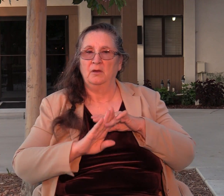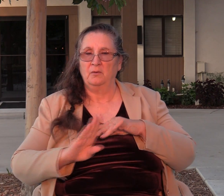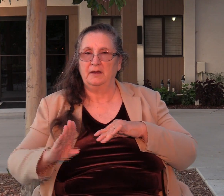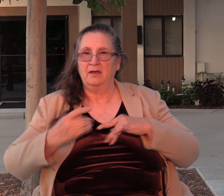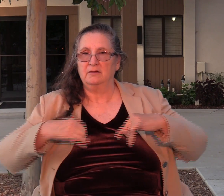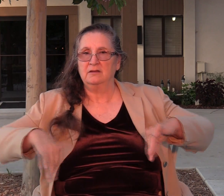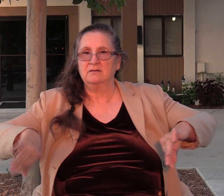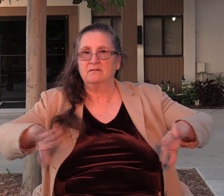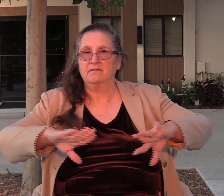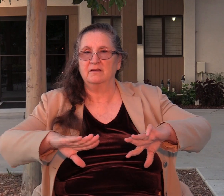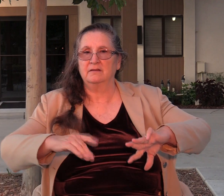told Abimelech.